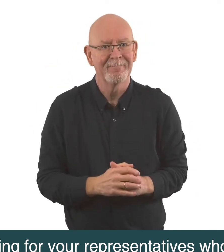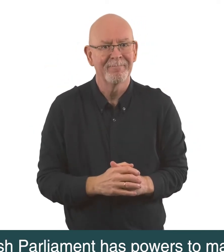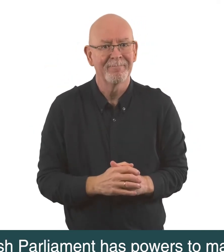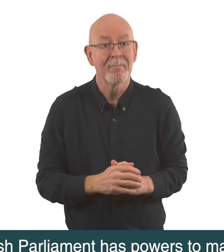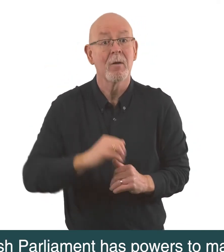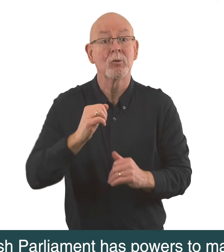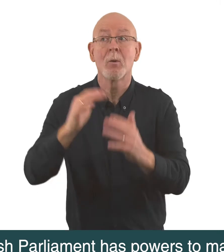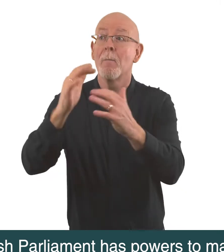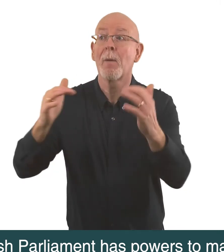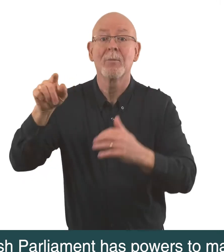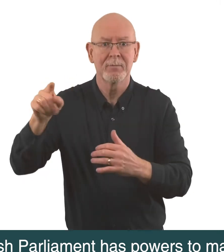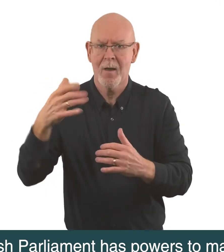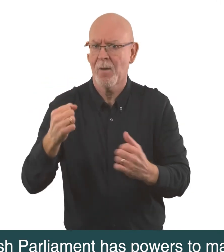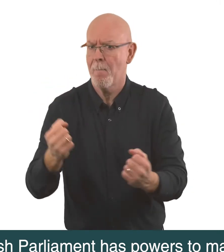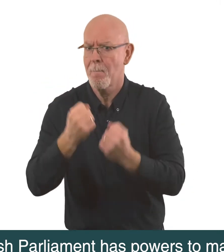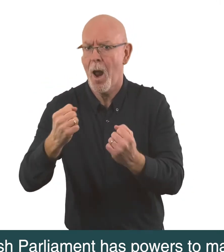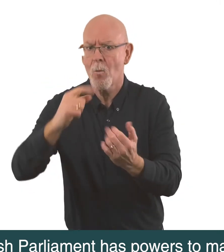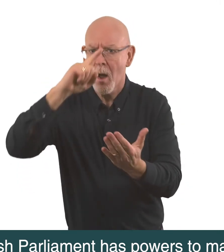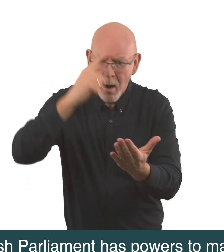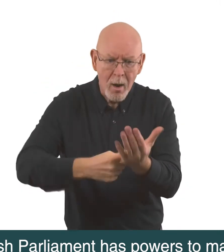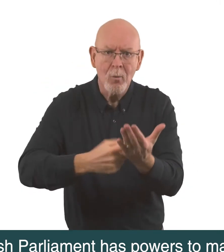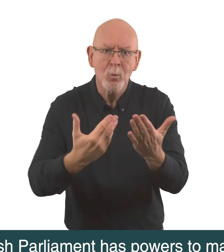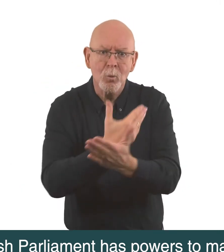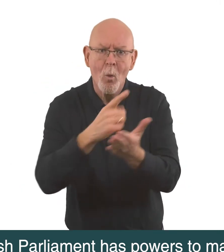The Scottish Parliament has powers to make laws for Scotland.